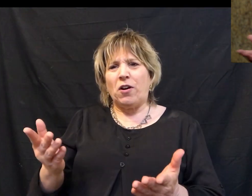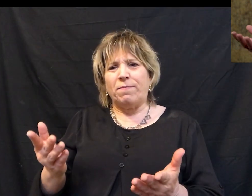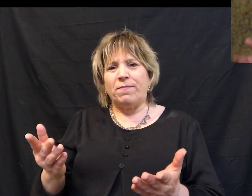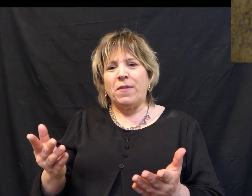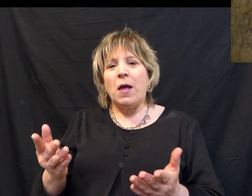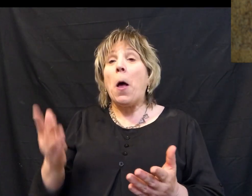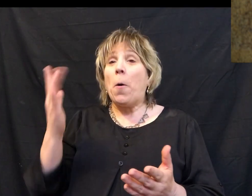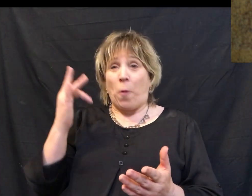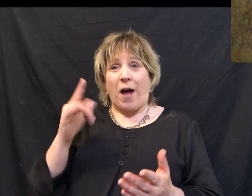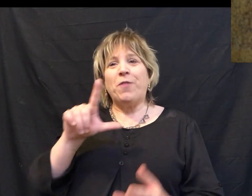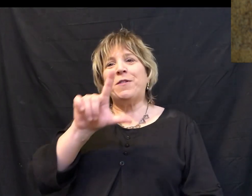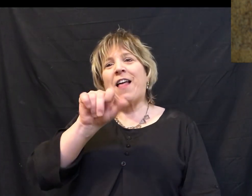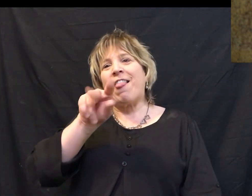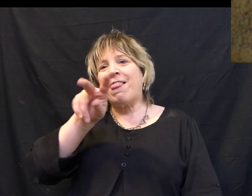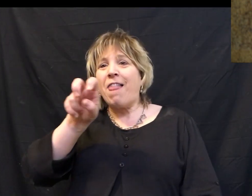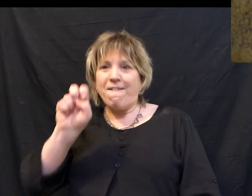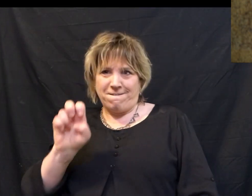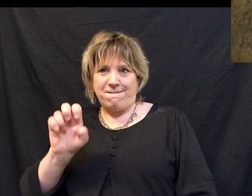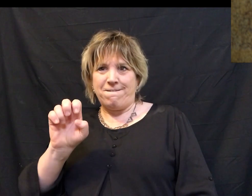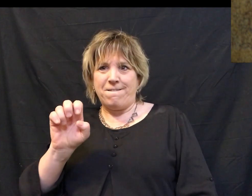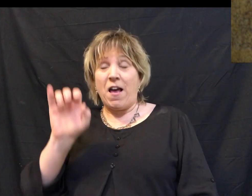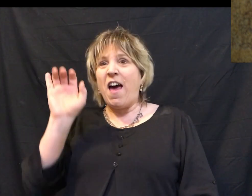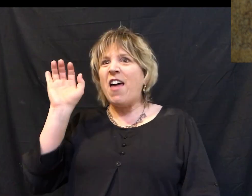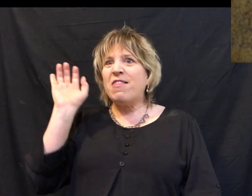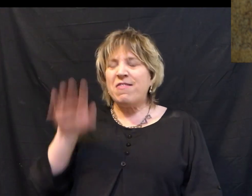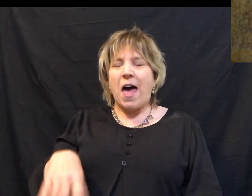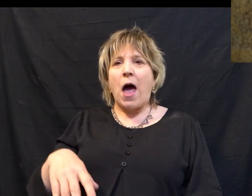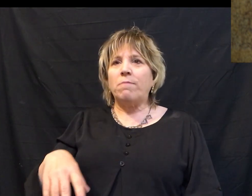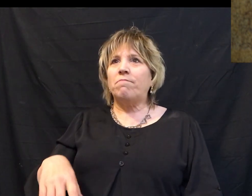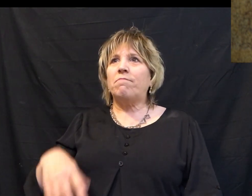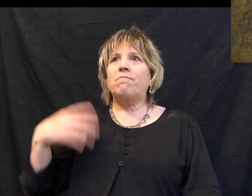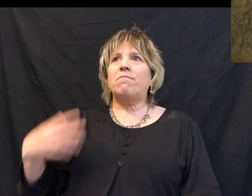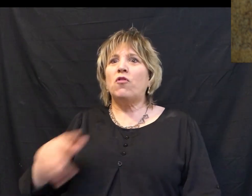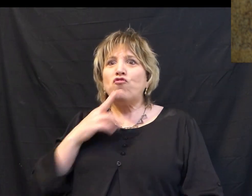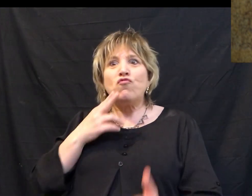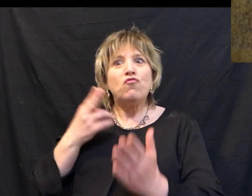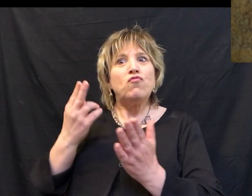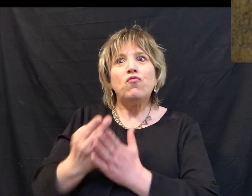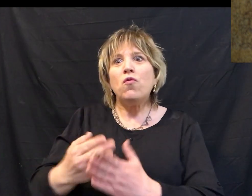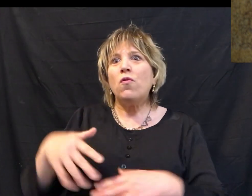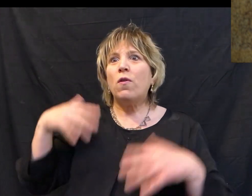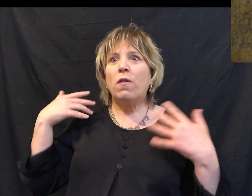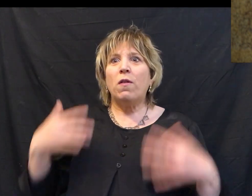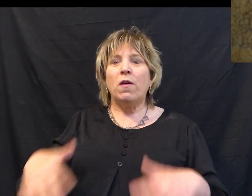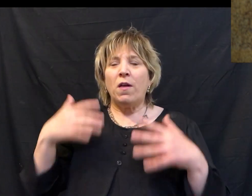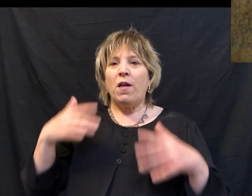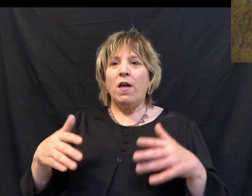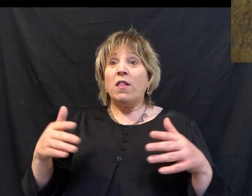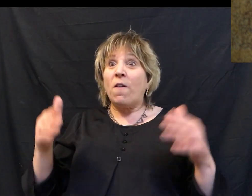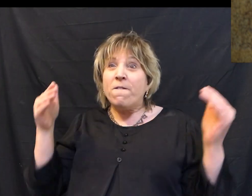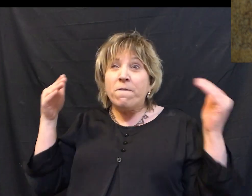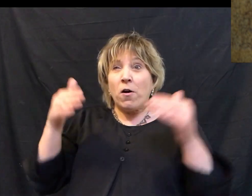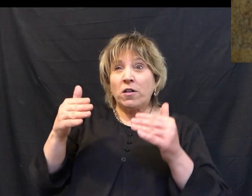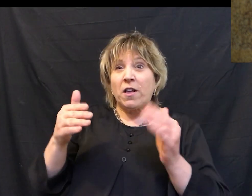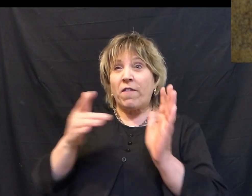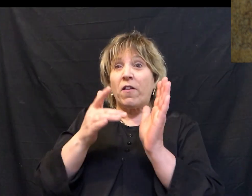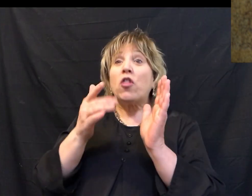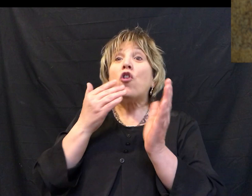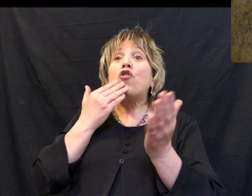come to the earth? It was love. In that great, profound truth that we find as the centerpiece of